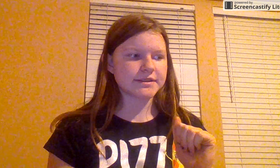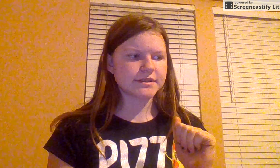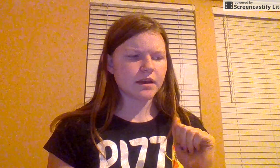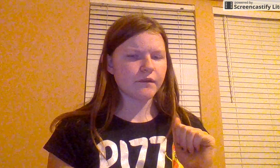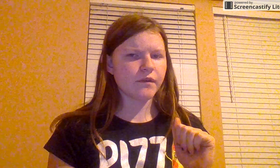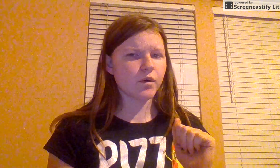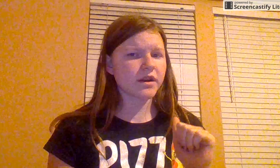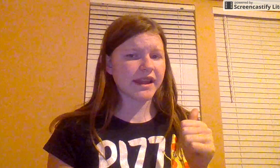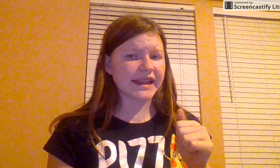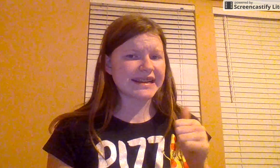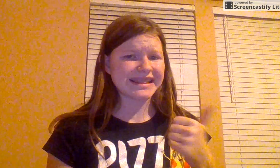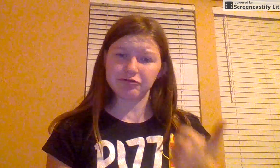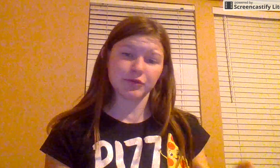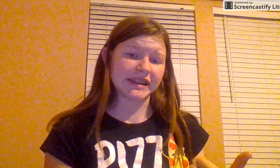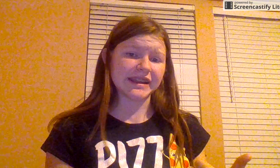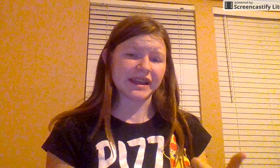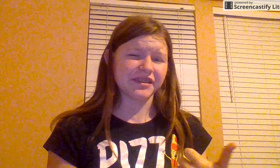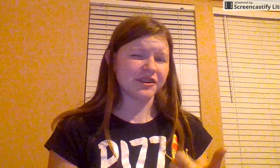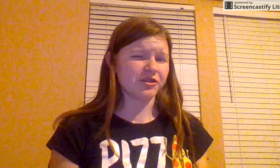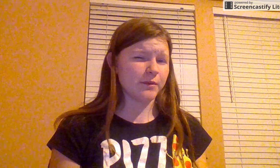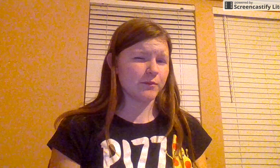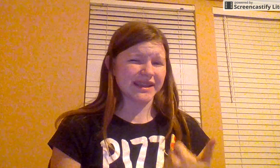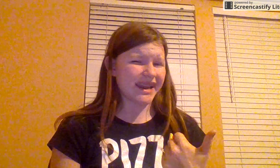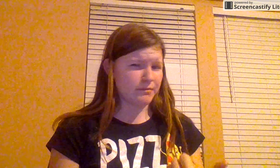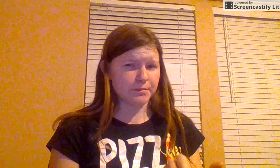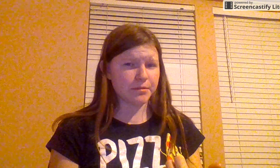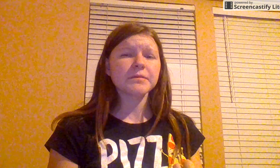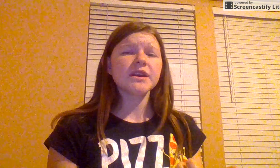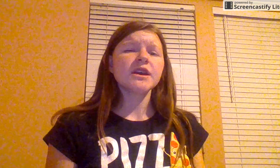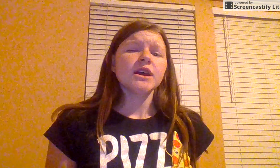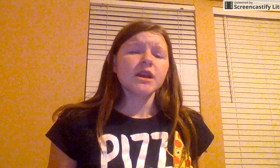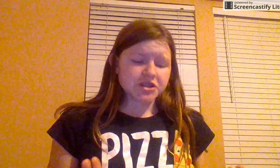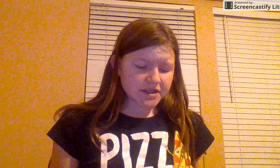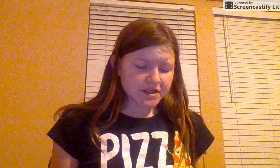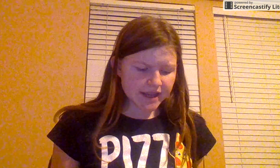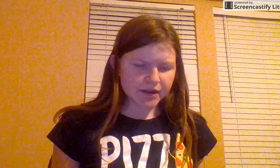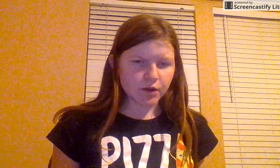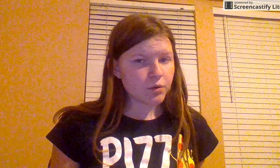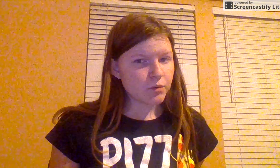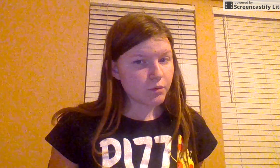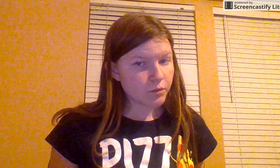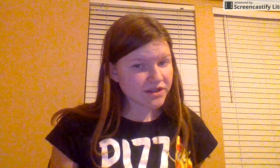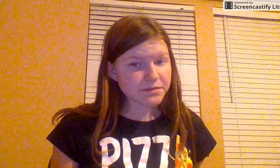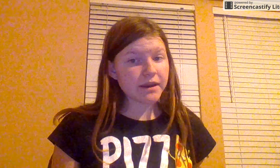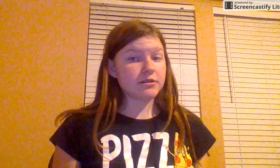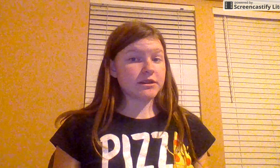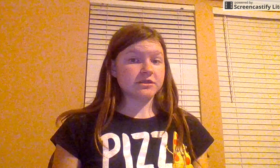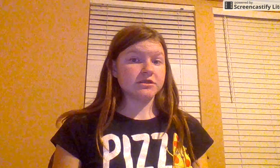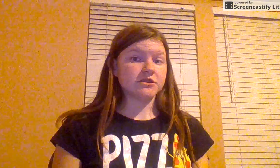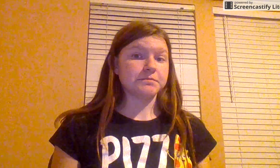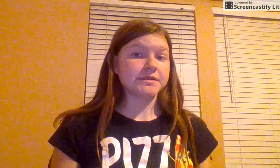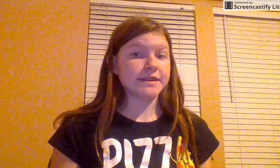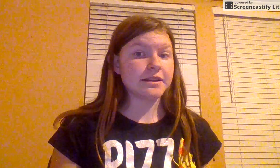483. I think her name was, I can't remember. She said, what's my relationship status?